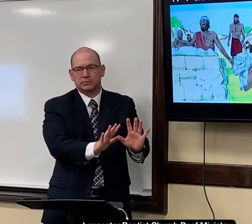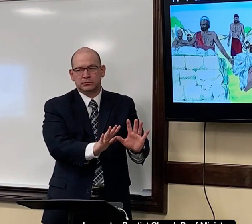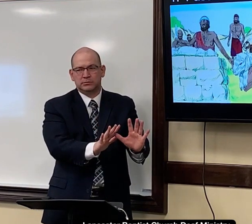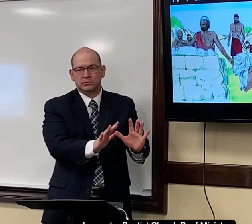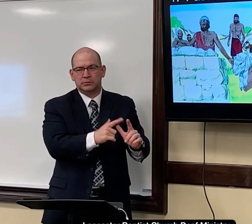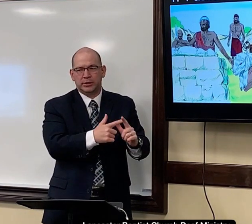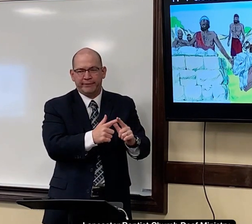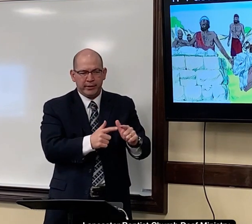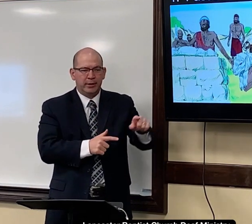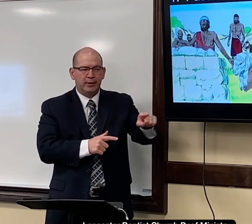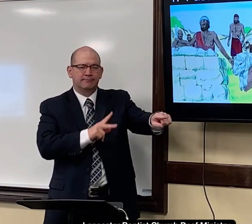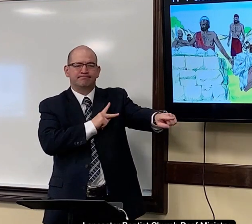it will be the last